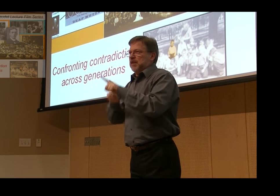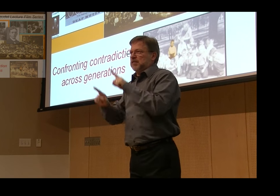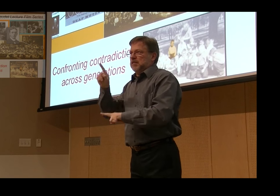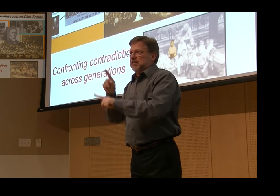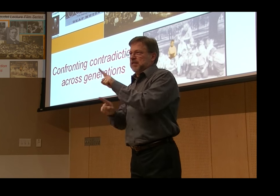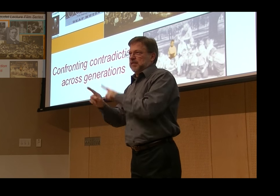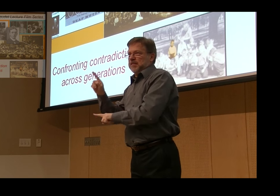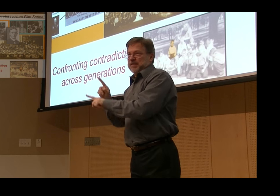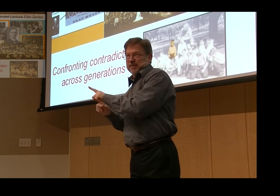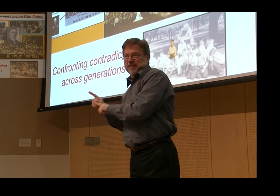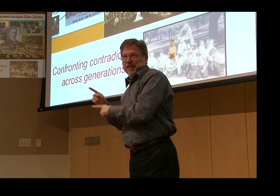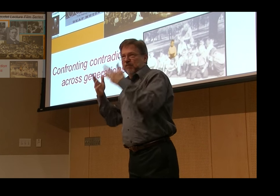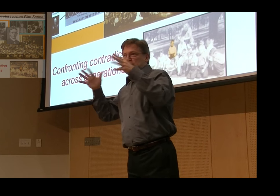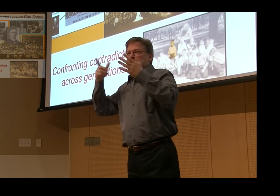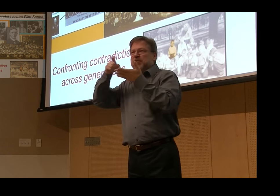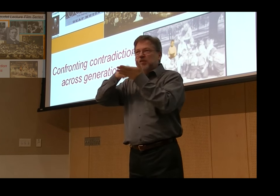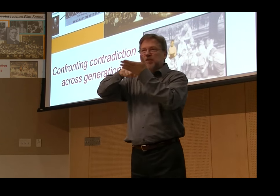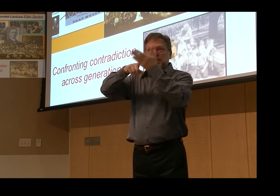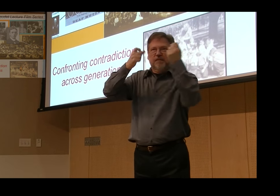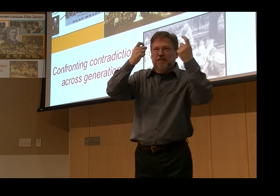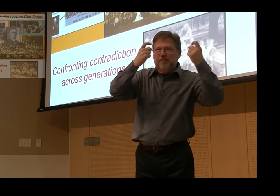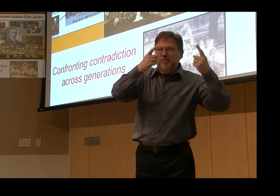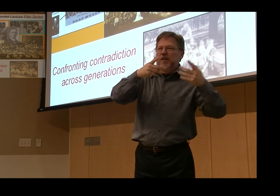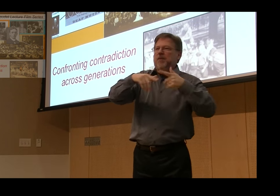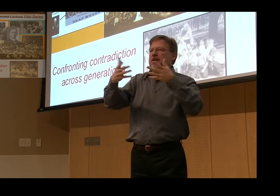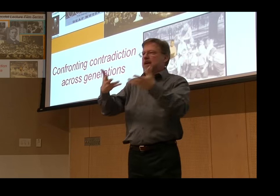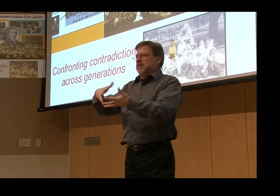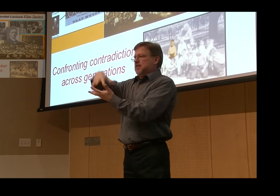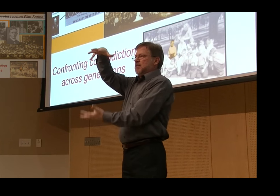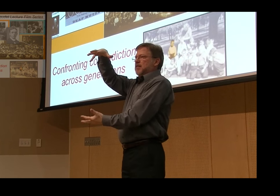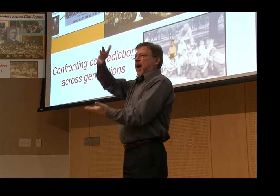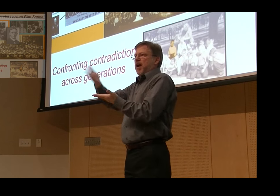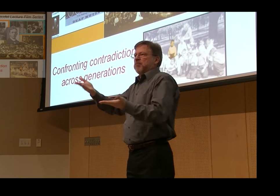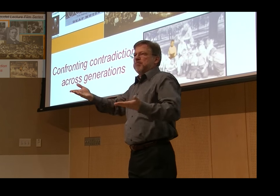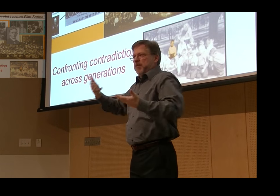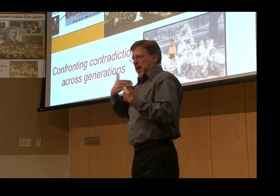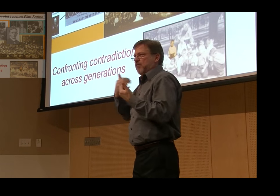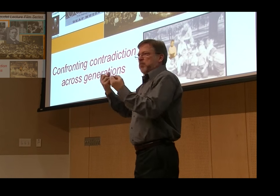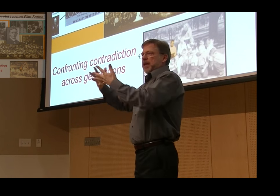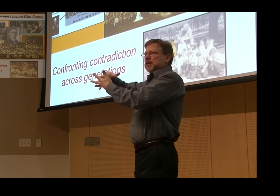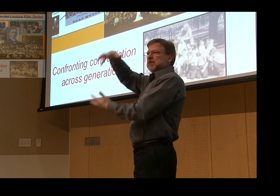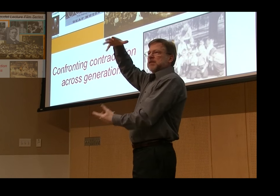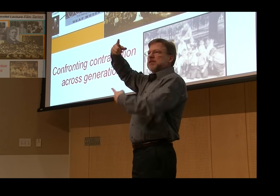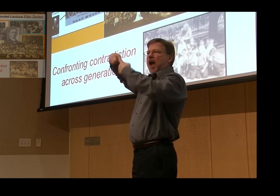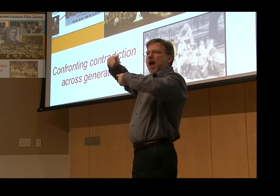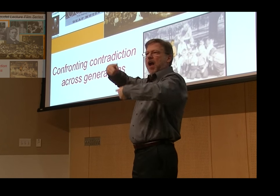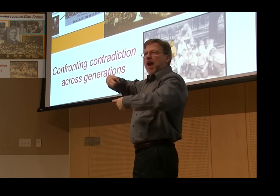we found that, yes, we have records of these films, but we did not have any